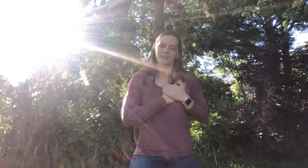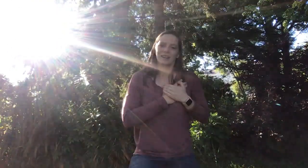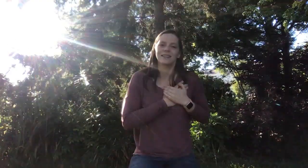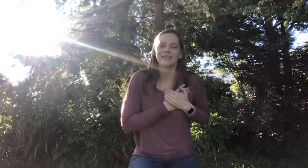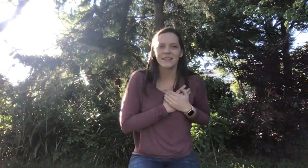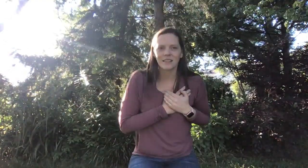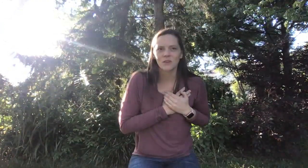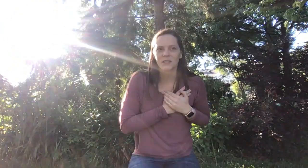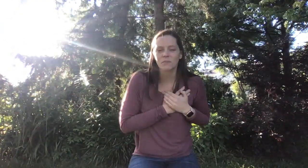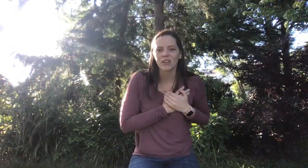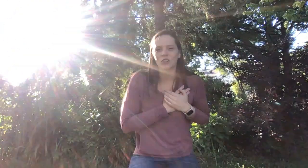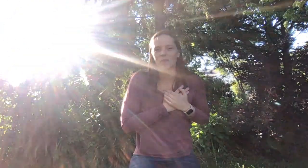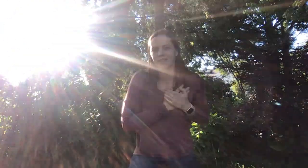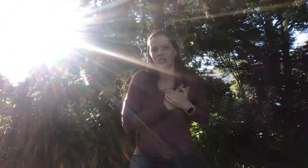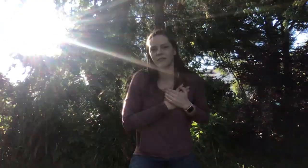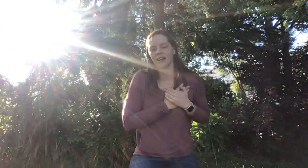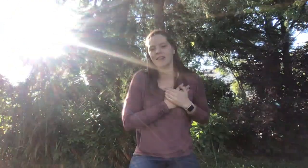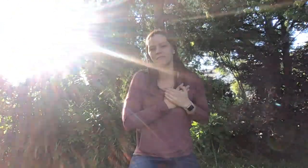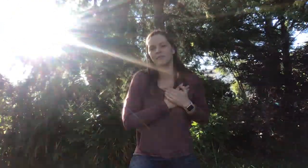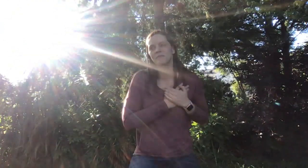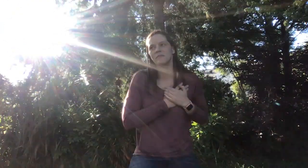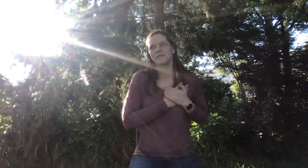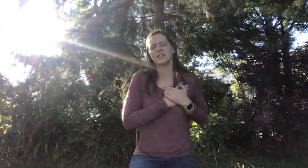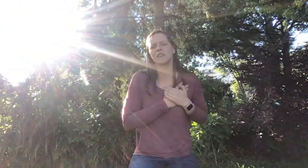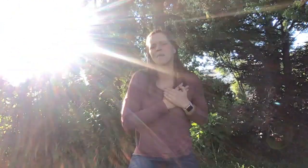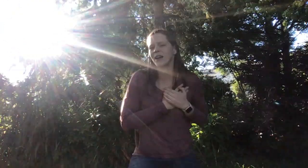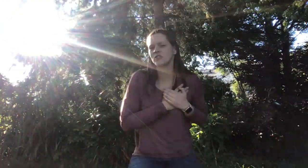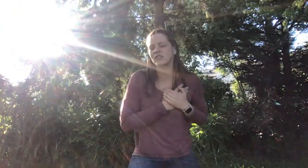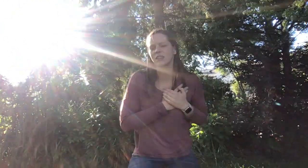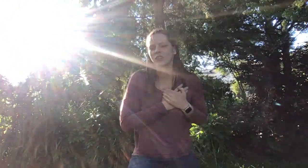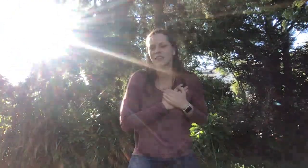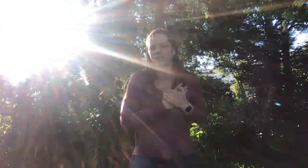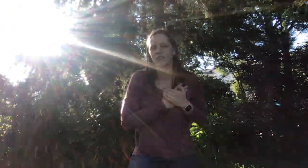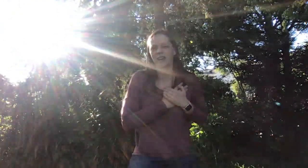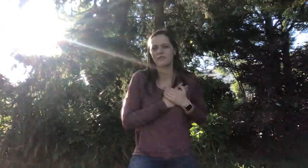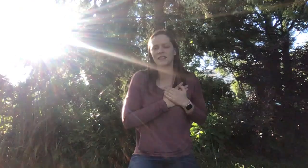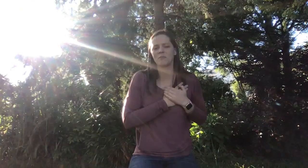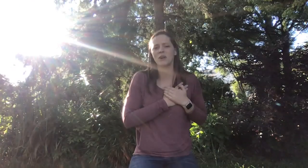Did he give you a special message of love? Did he remind you that you need to forgive someone?